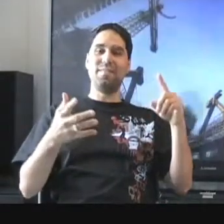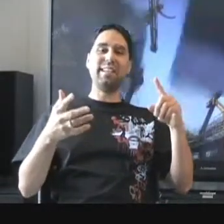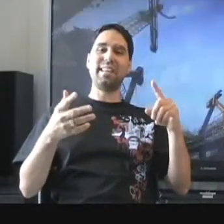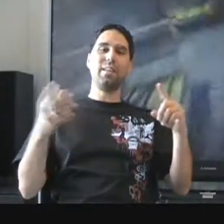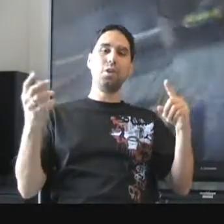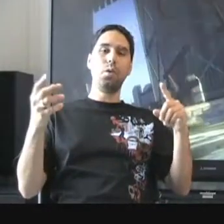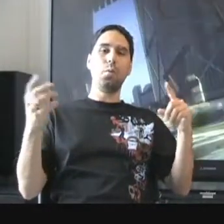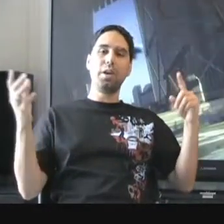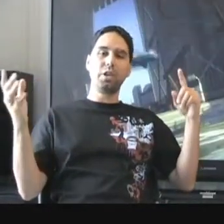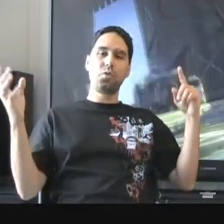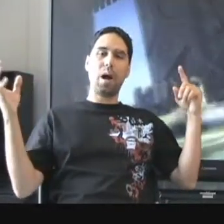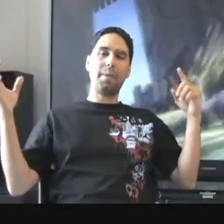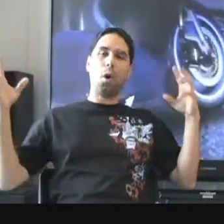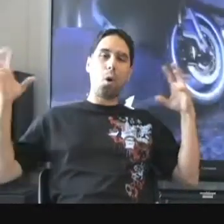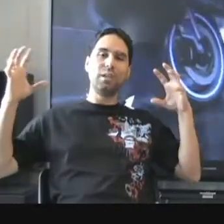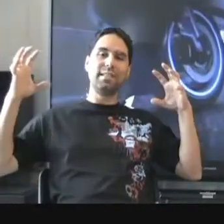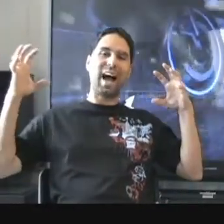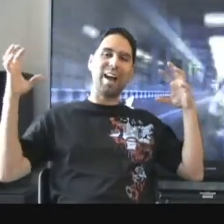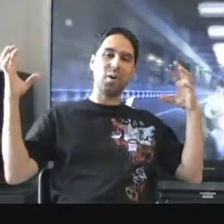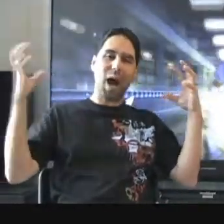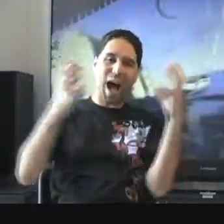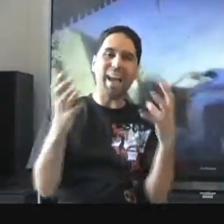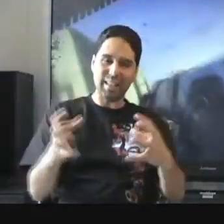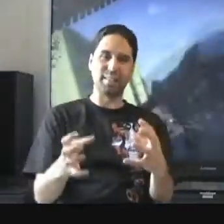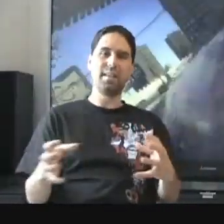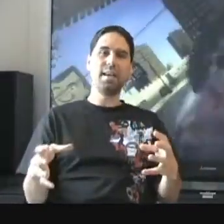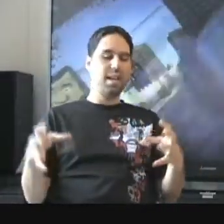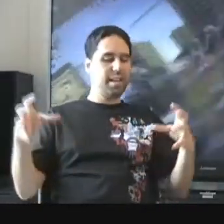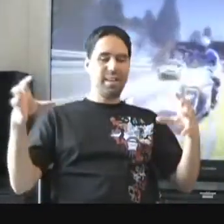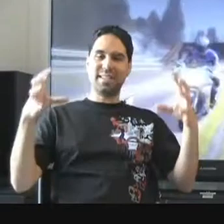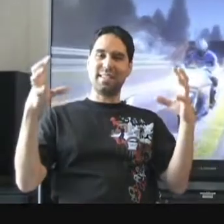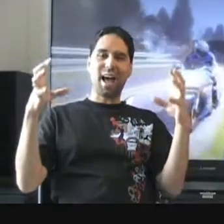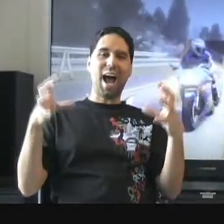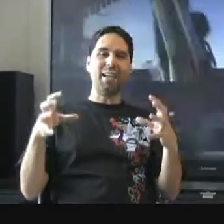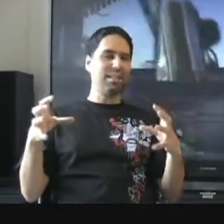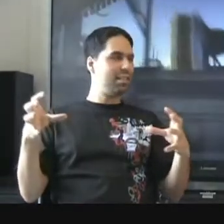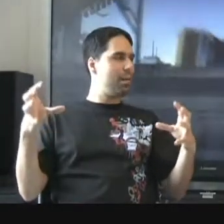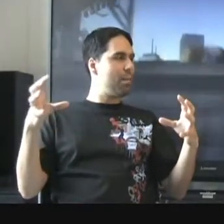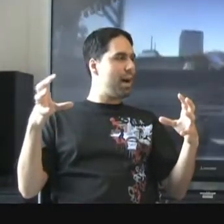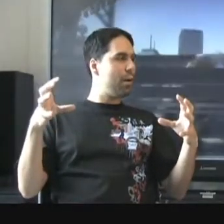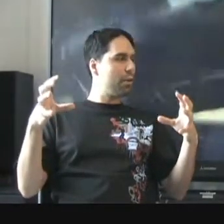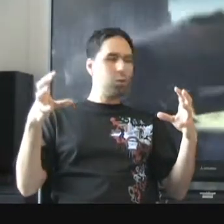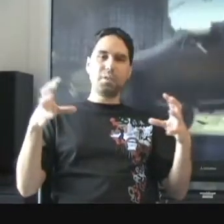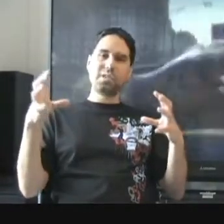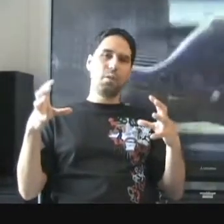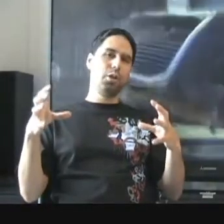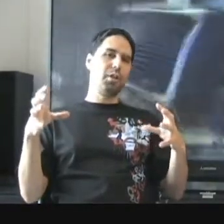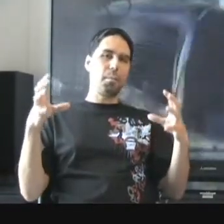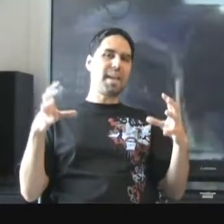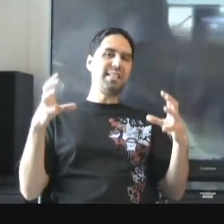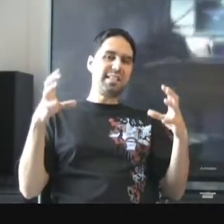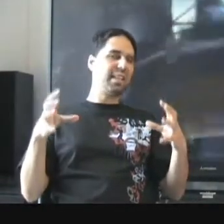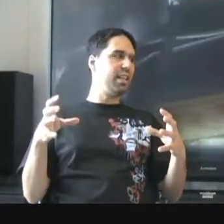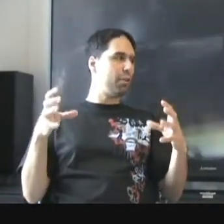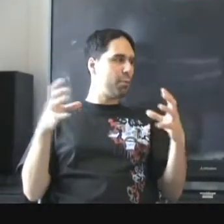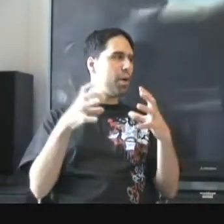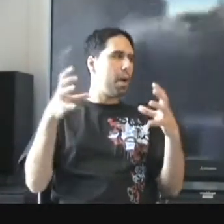they decided, you know what, we're going to drop a whole entire island. It's an island about a little bit smaller than the main city of Burnout